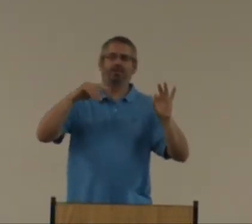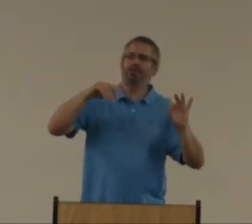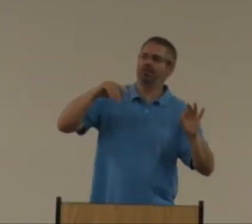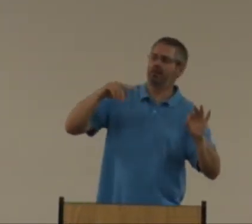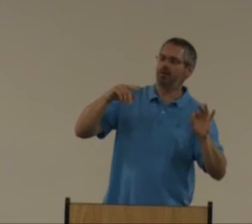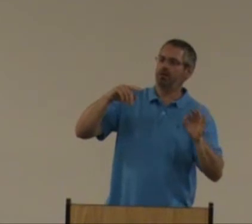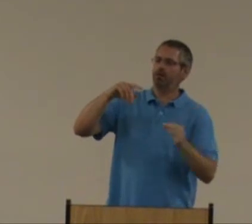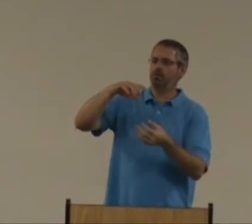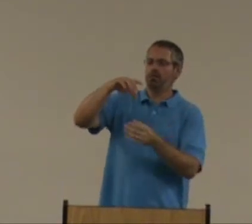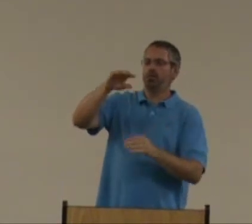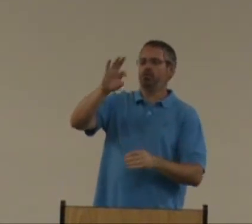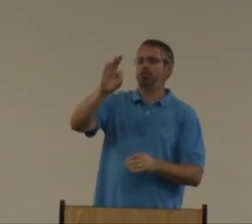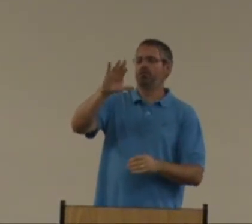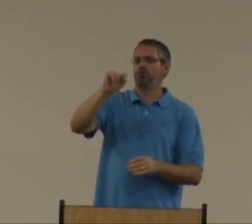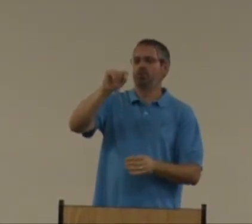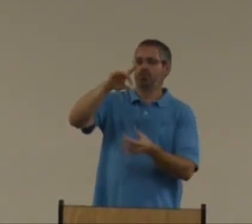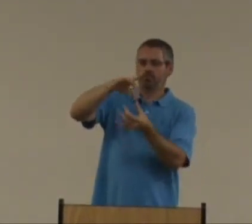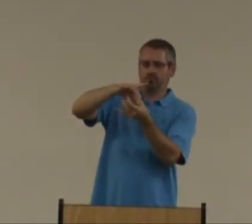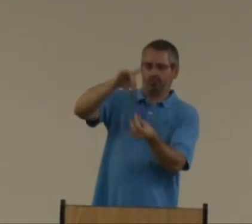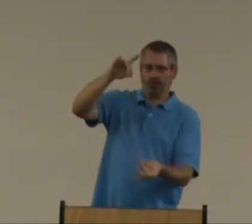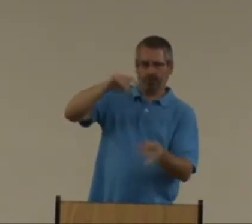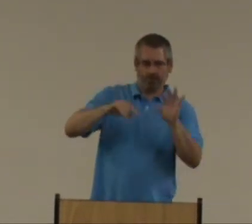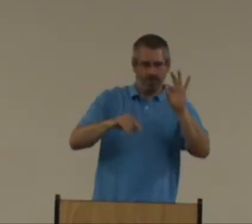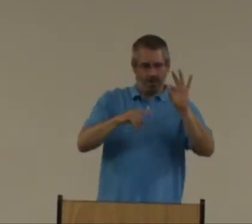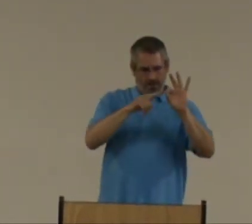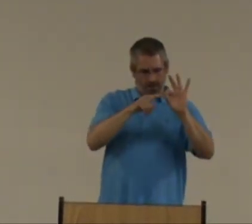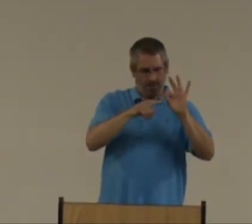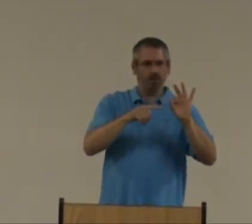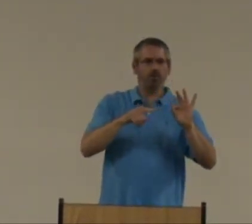Menloves? Nine of all. Nine spirits of the spirit.